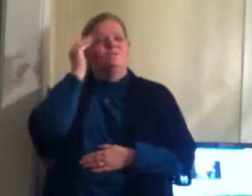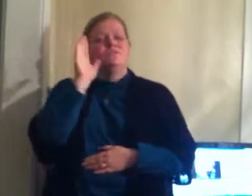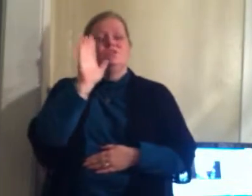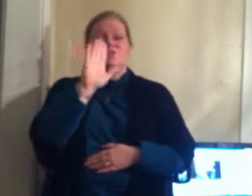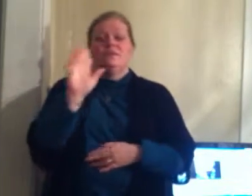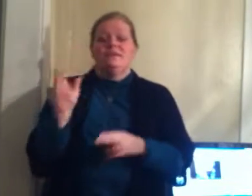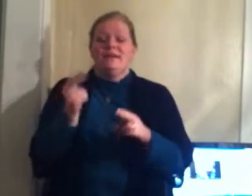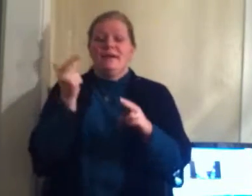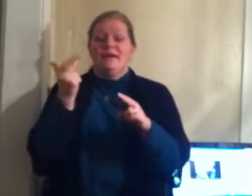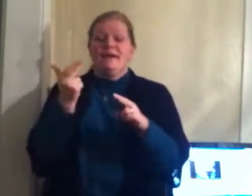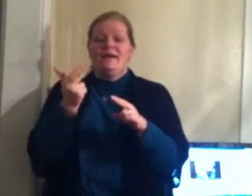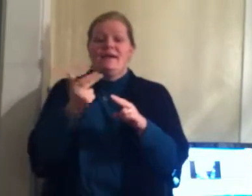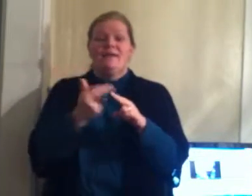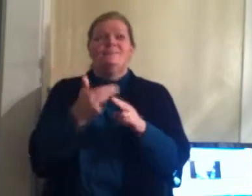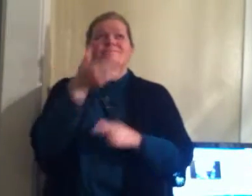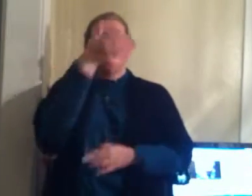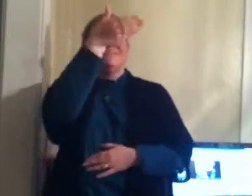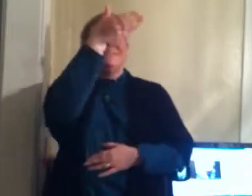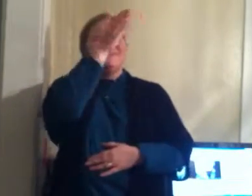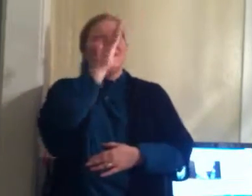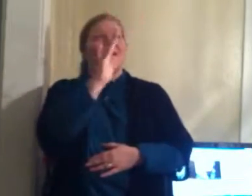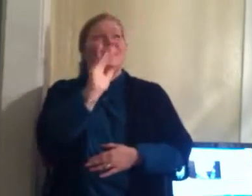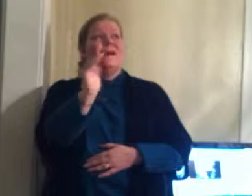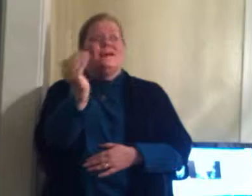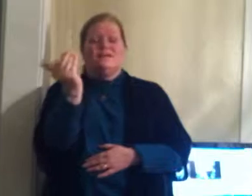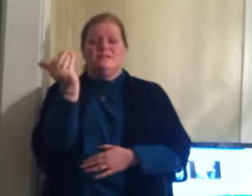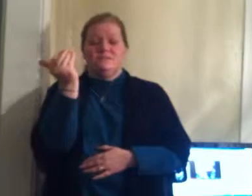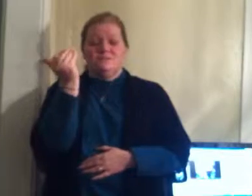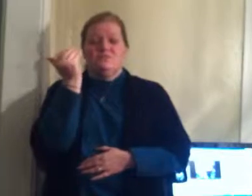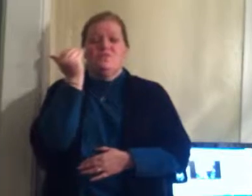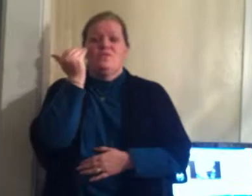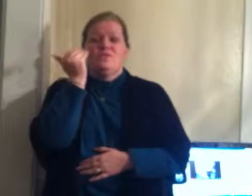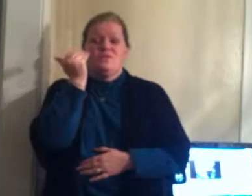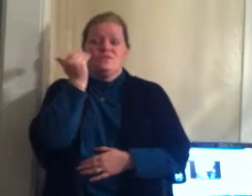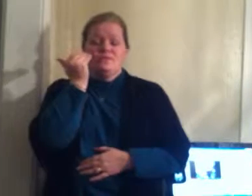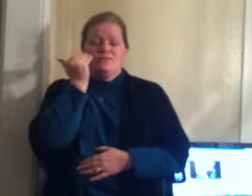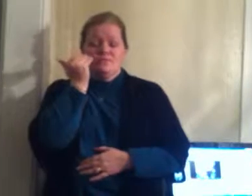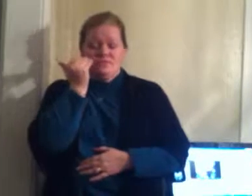he knows your name